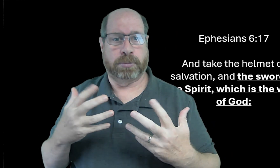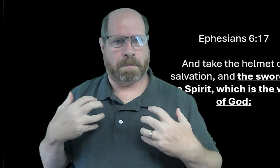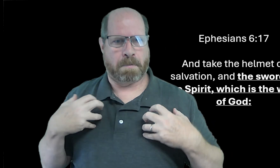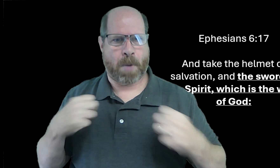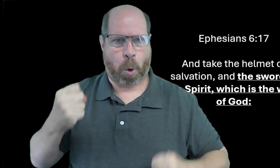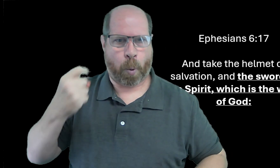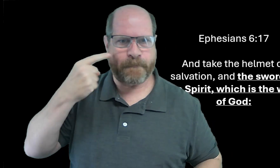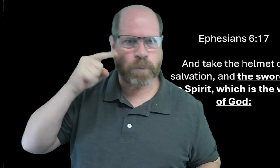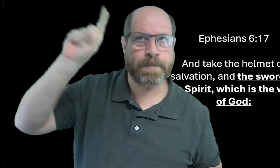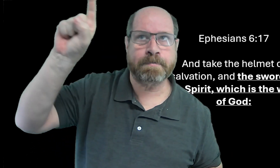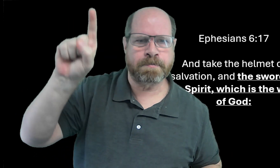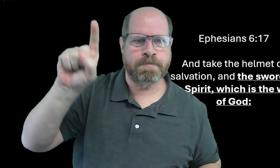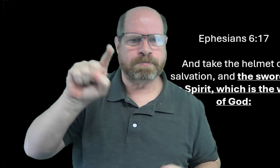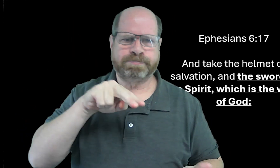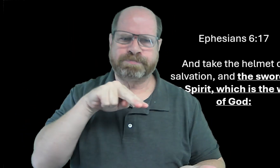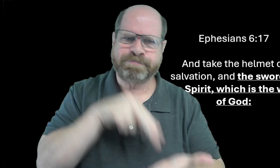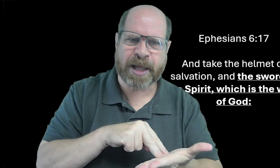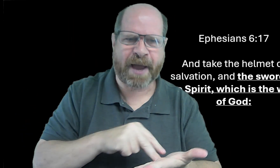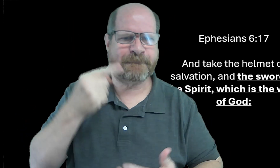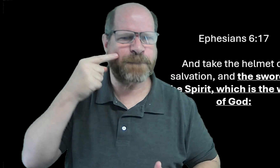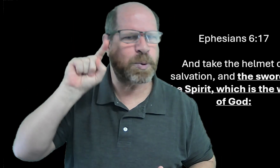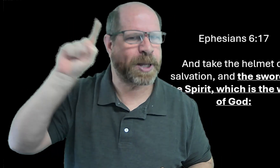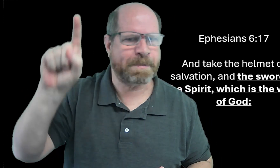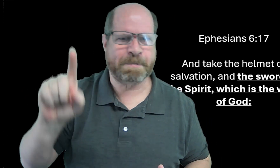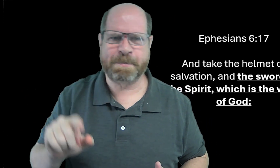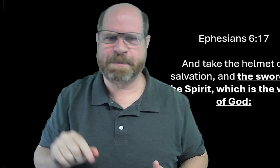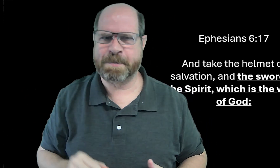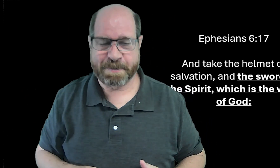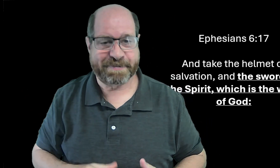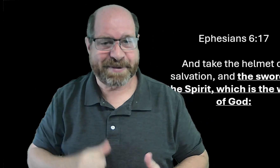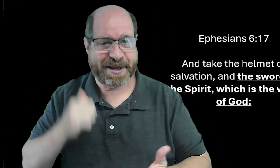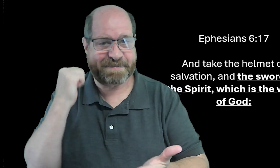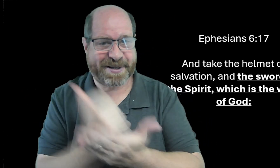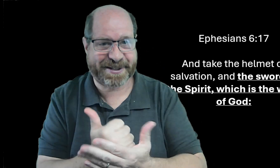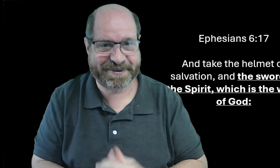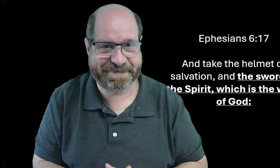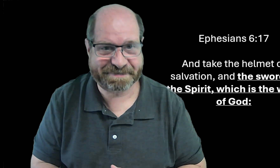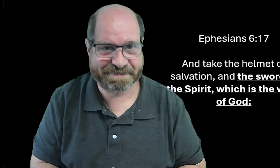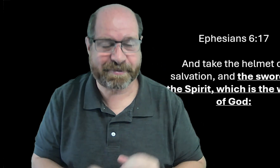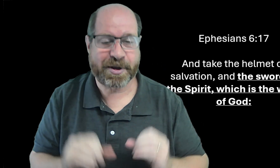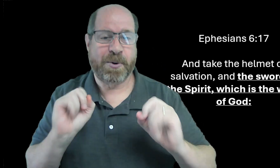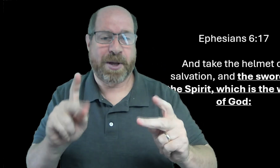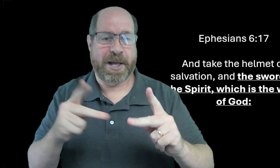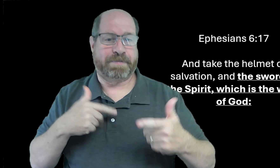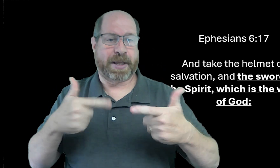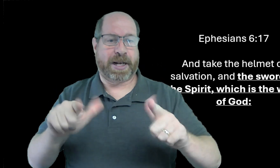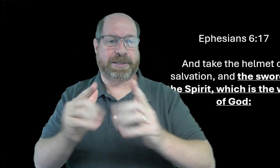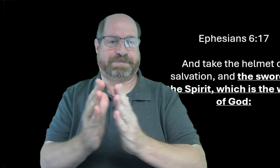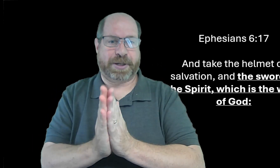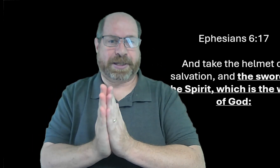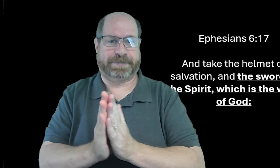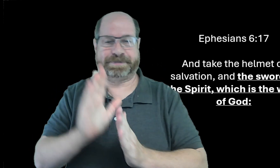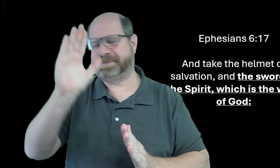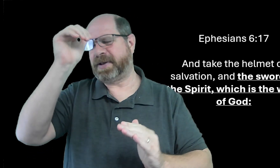god and boldness for him to stand for him amen okay let's pray